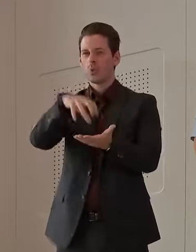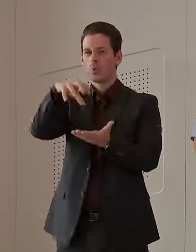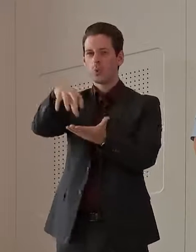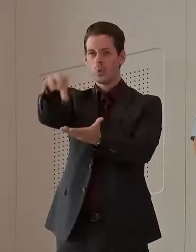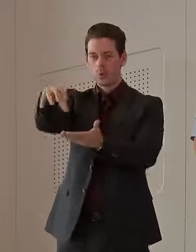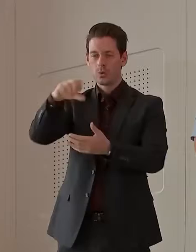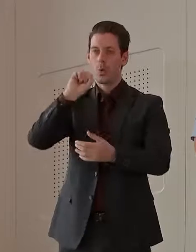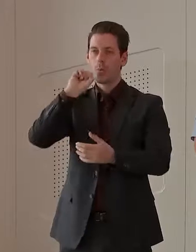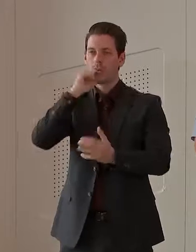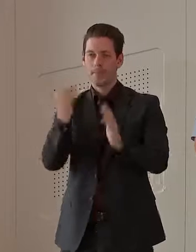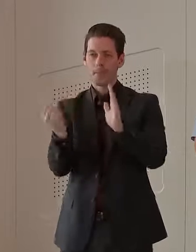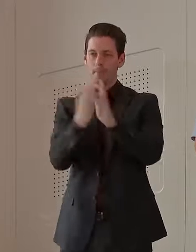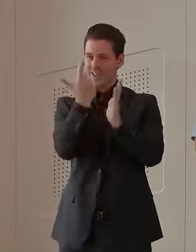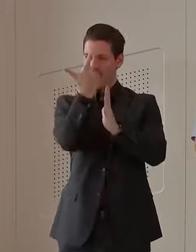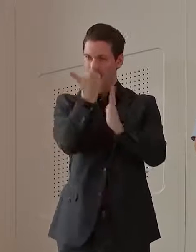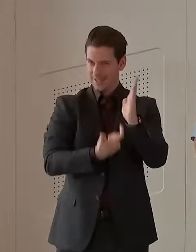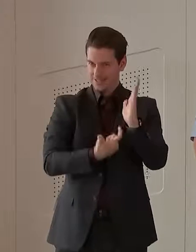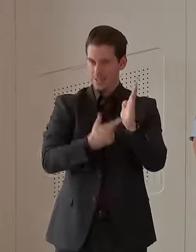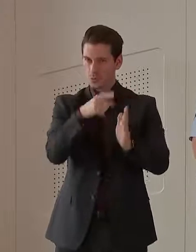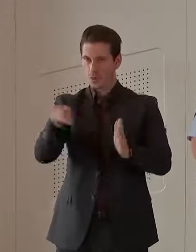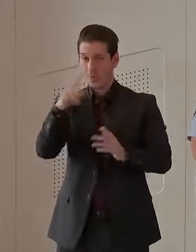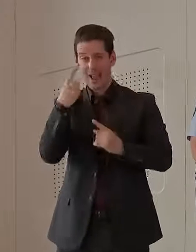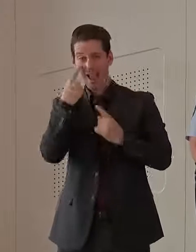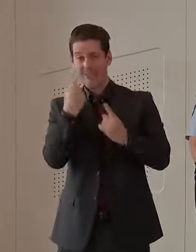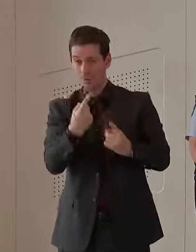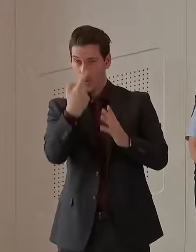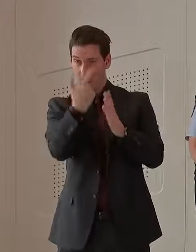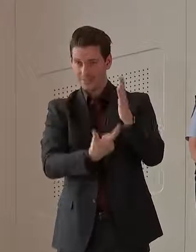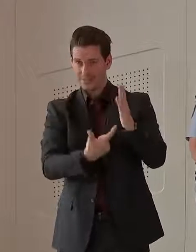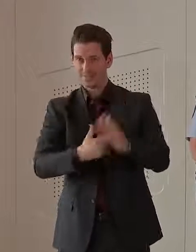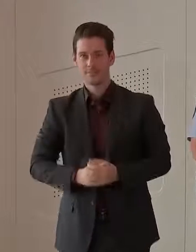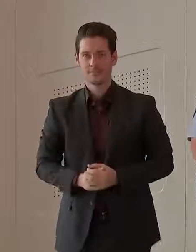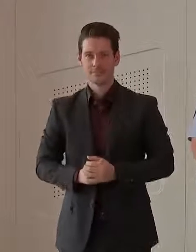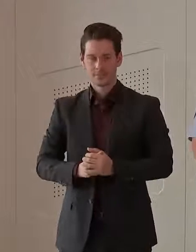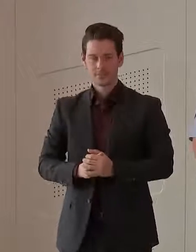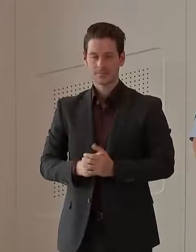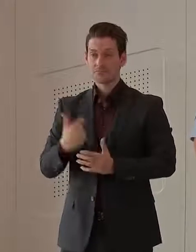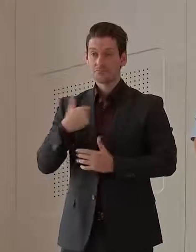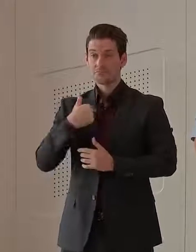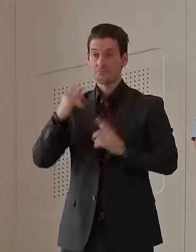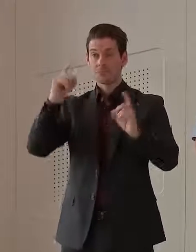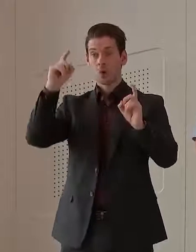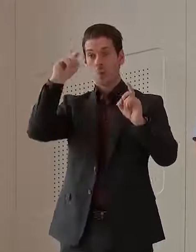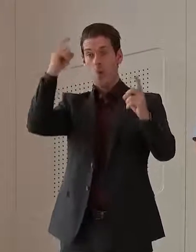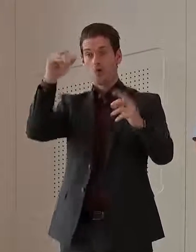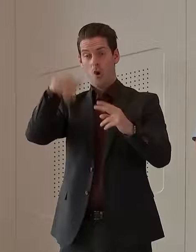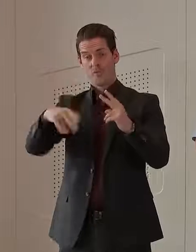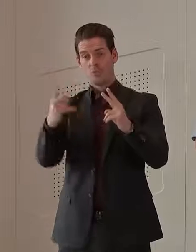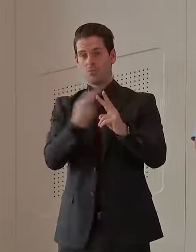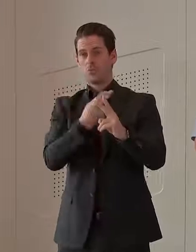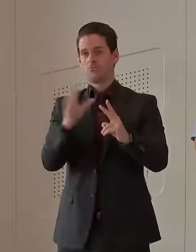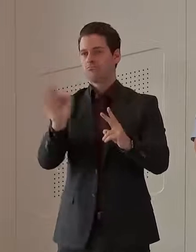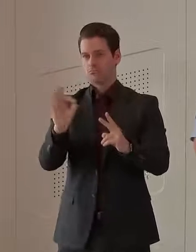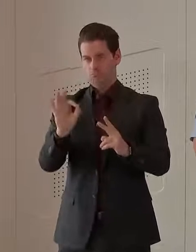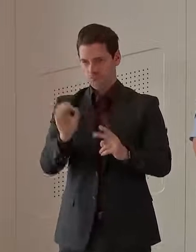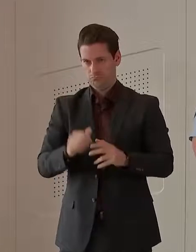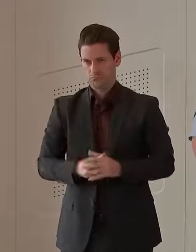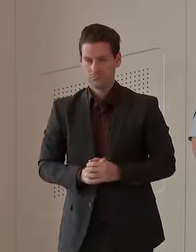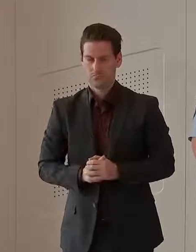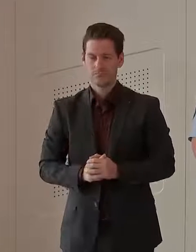exposure sites up for people to have a look at. But we are not overly concerned about these two.